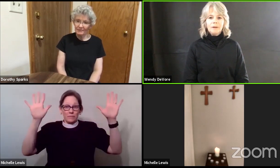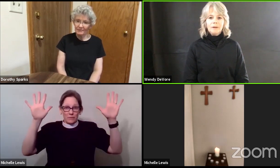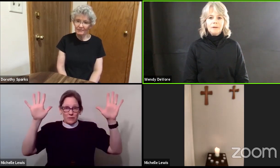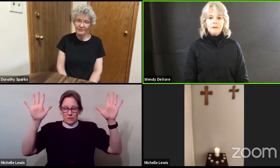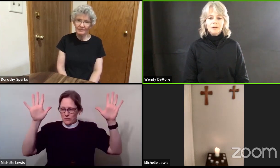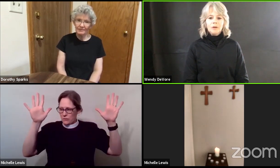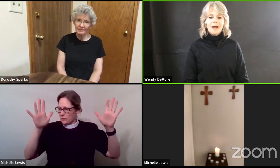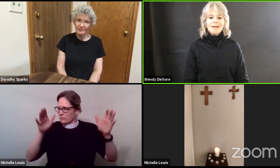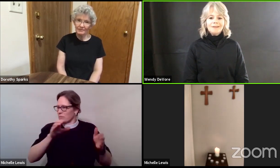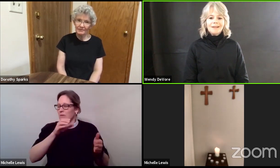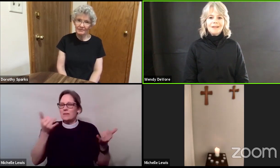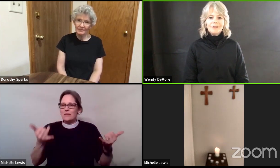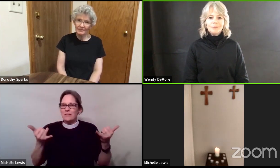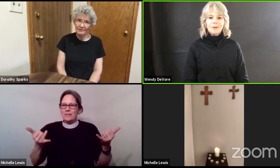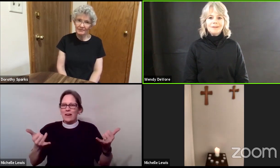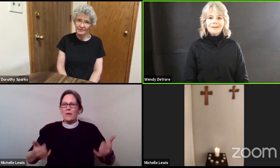Christ is risen.